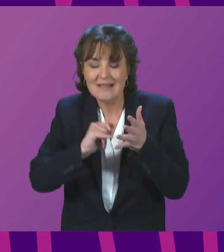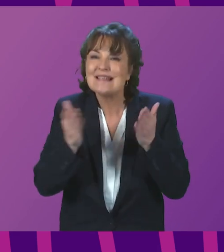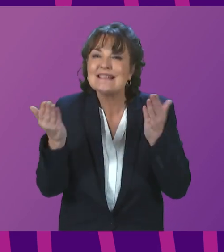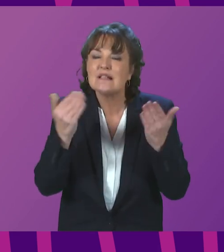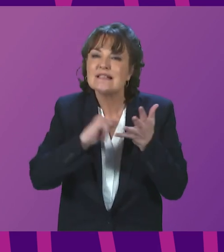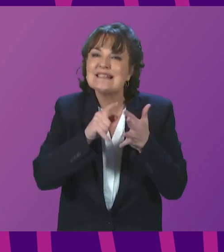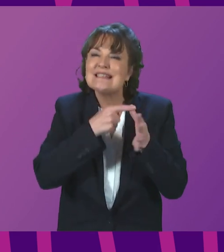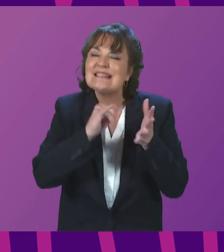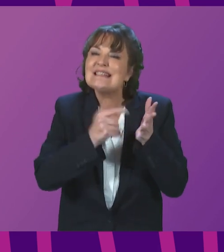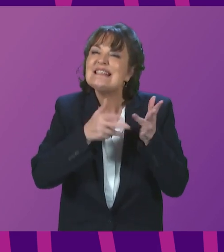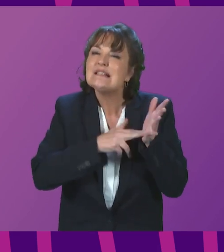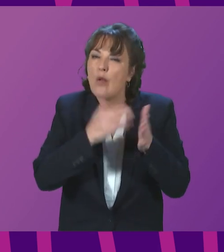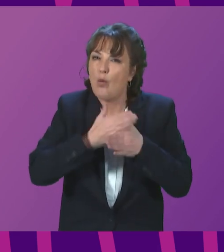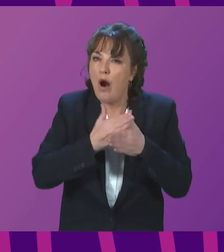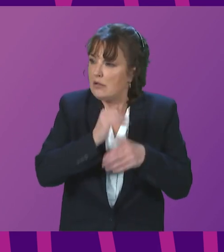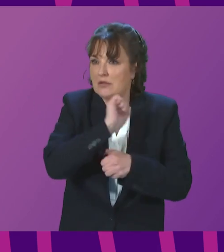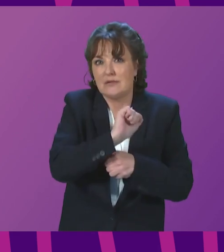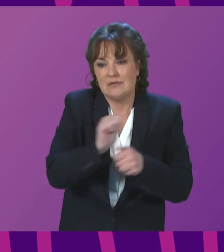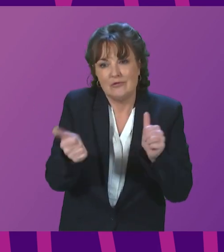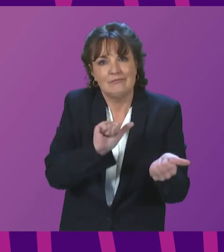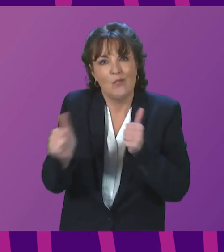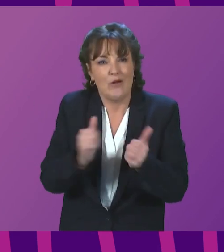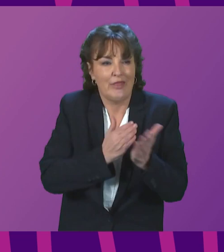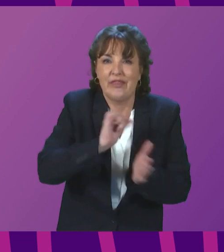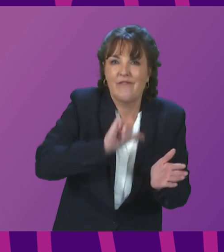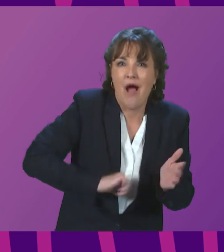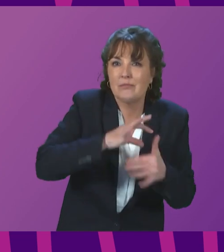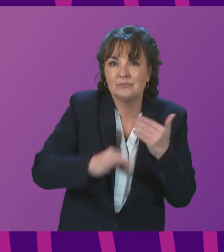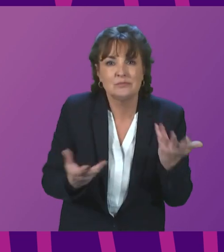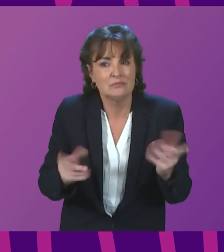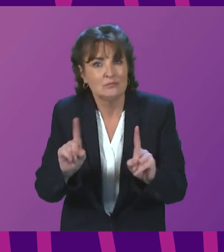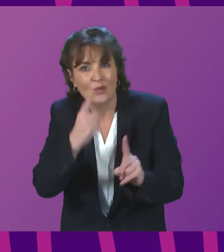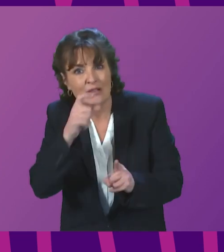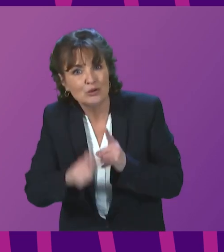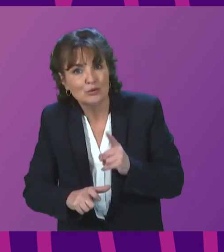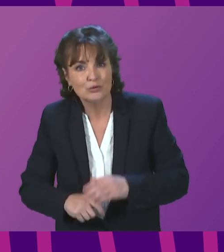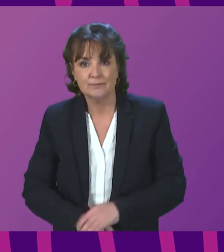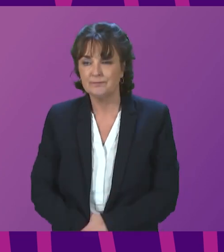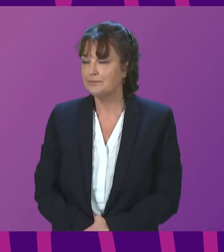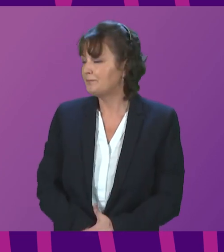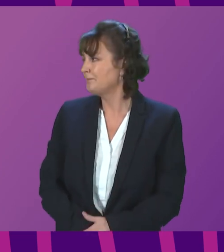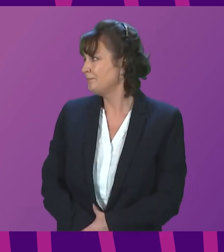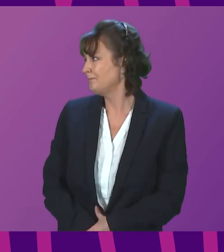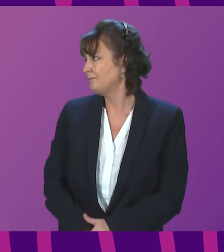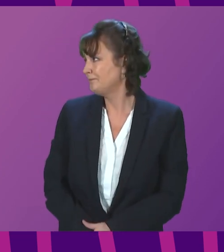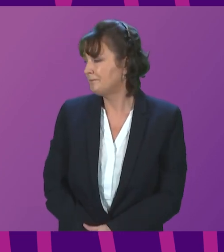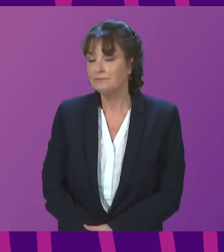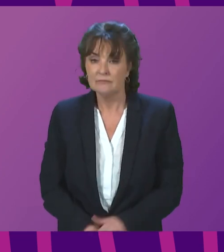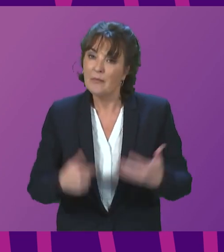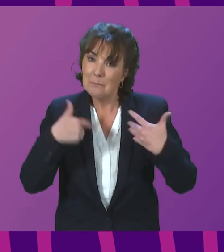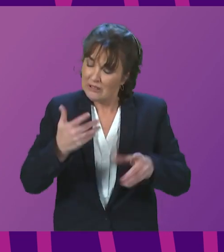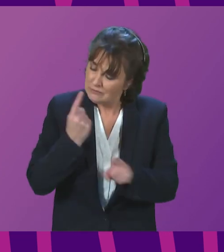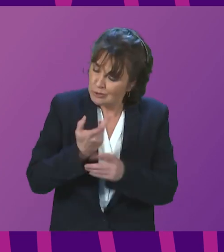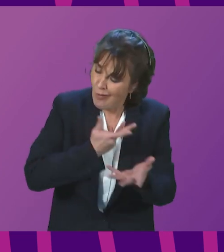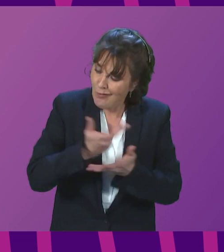hostile environment? First Minister. Well, we're trying to influence UK Government decisions on this every day right now. Currently, the only